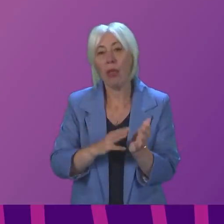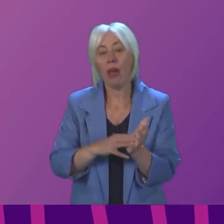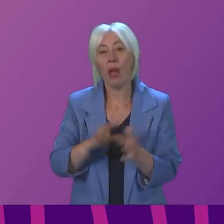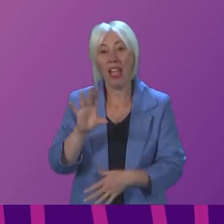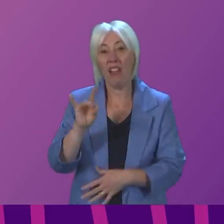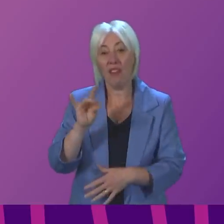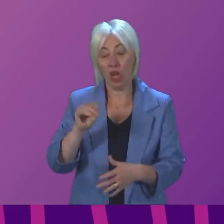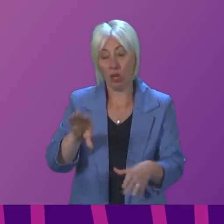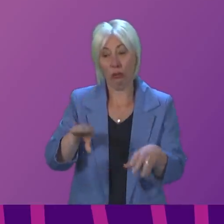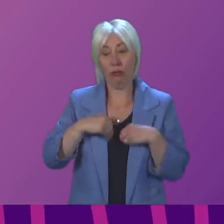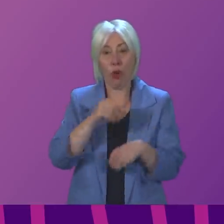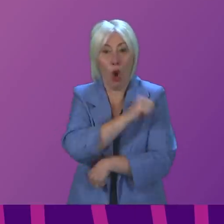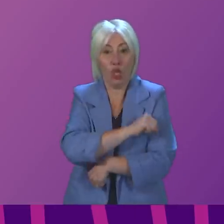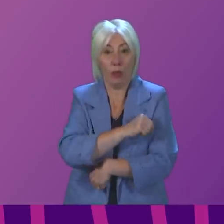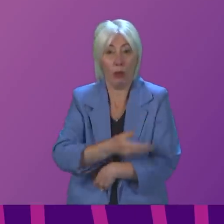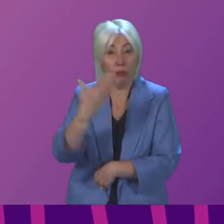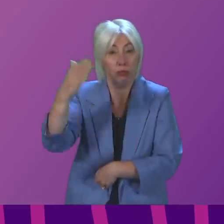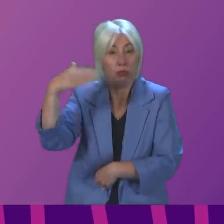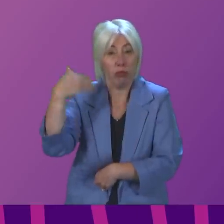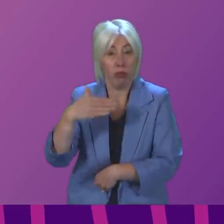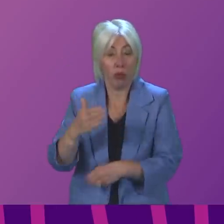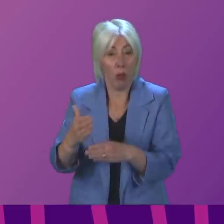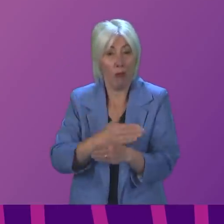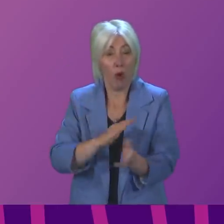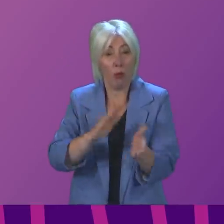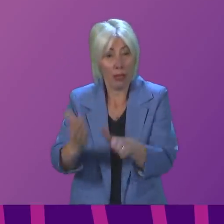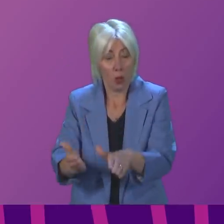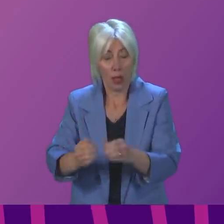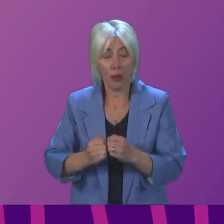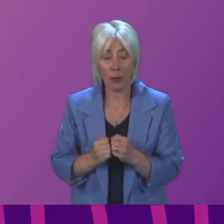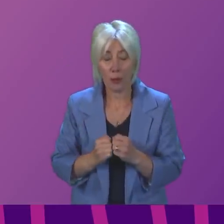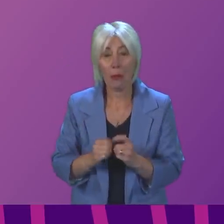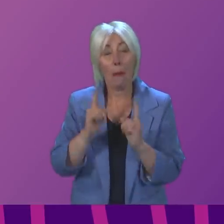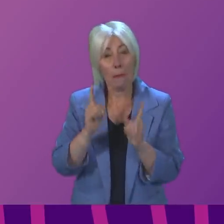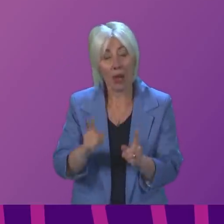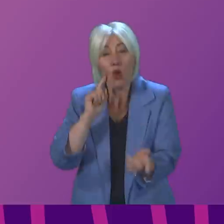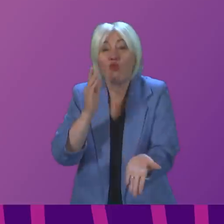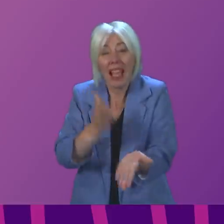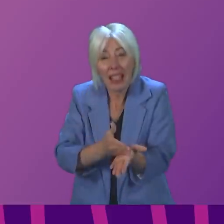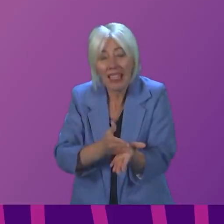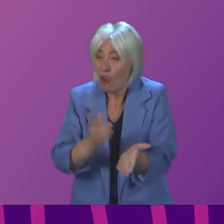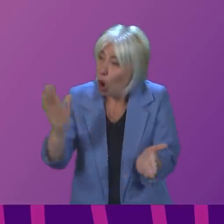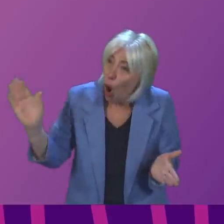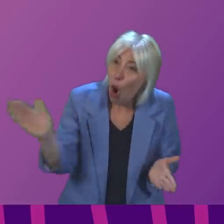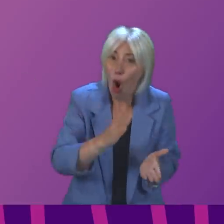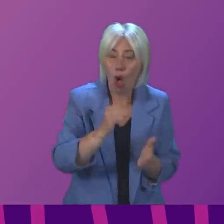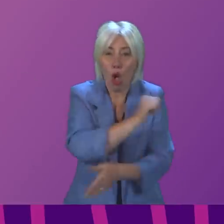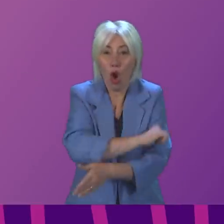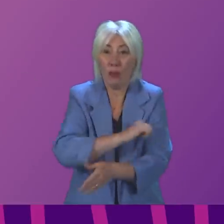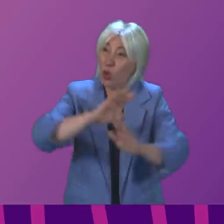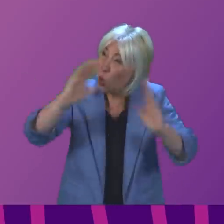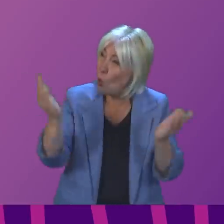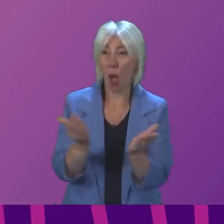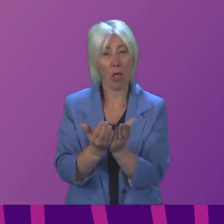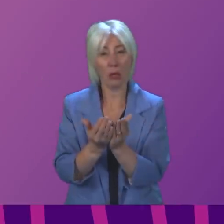infection in hospital many years ago before her death. Basically, though, the reality here for every hospital across the world is